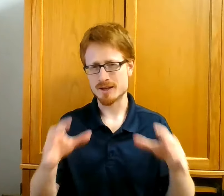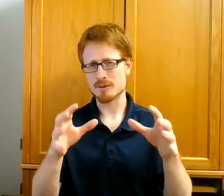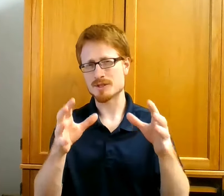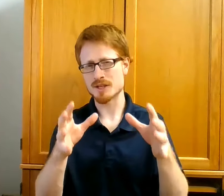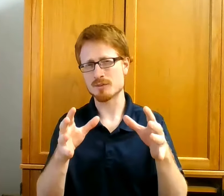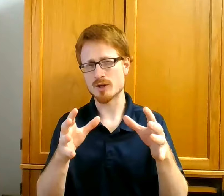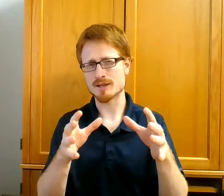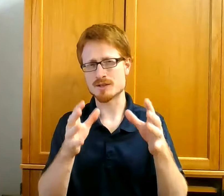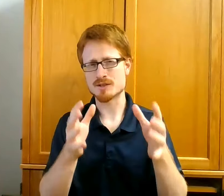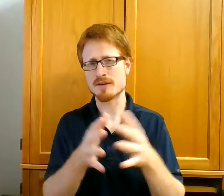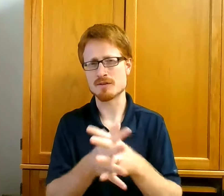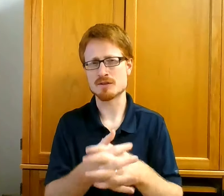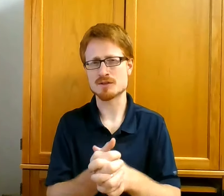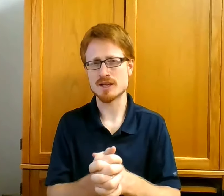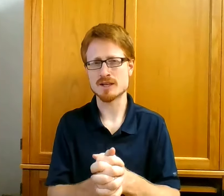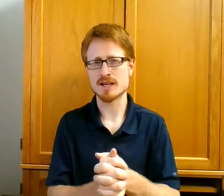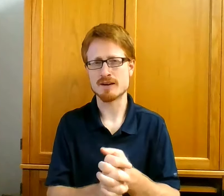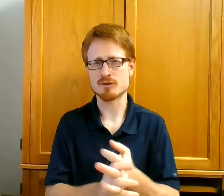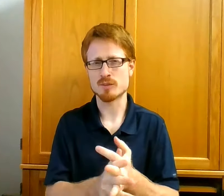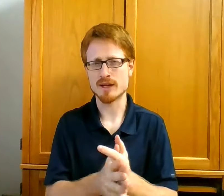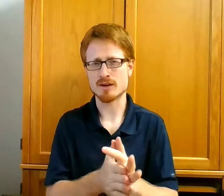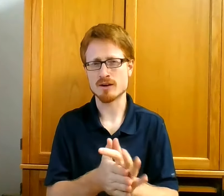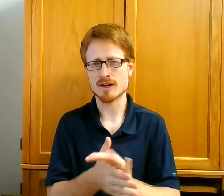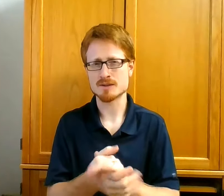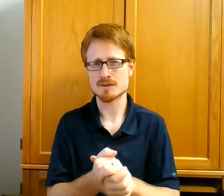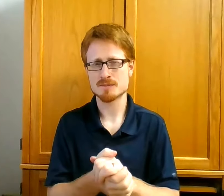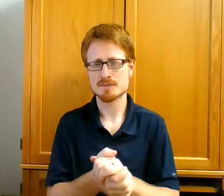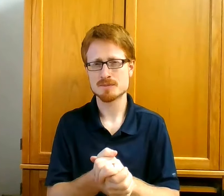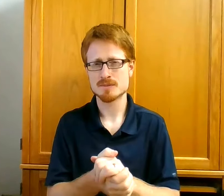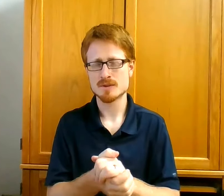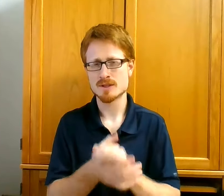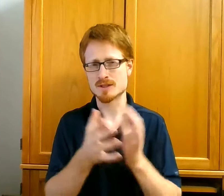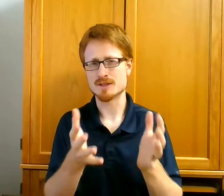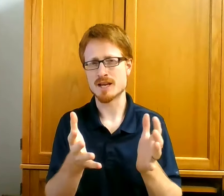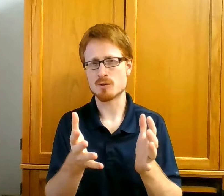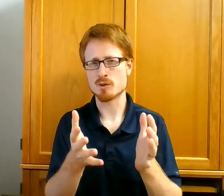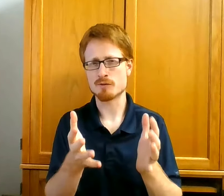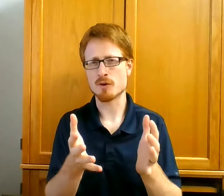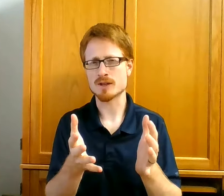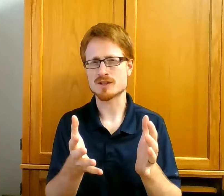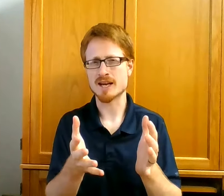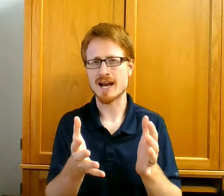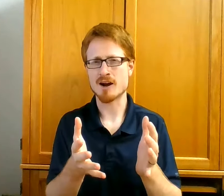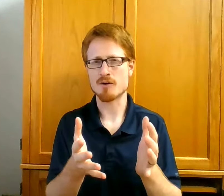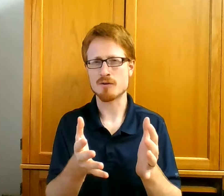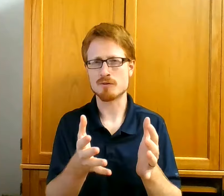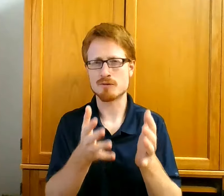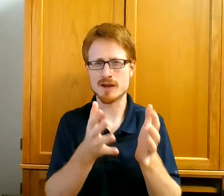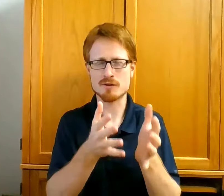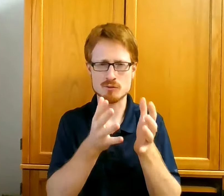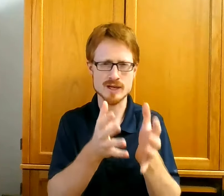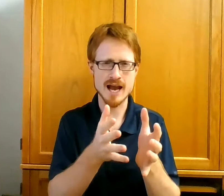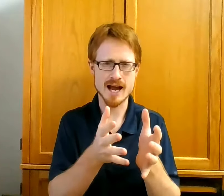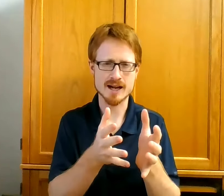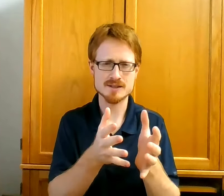we celebrate the 7th Sunday after Pentecost. It's a day when we focus on how faith reacts